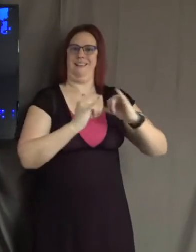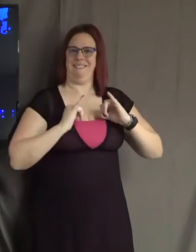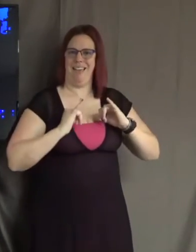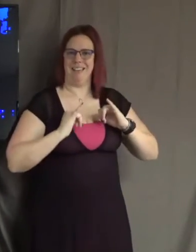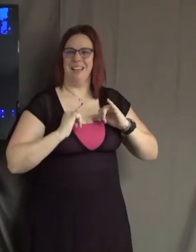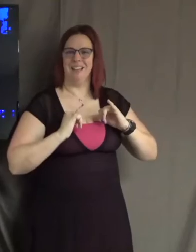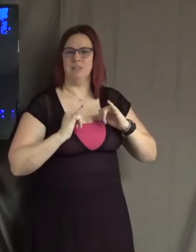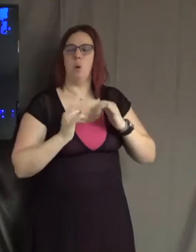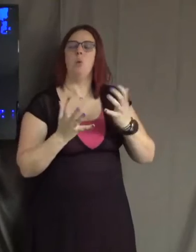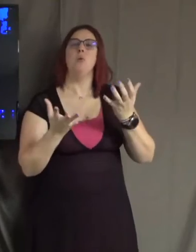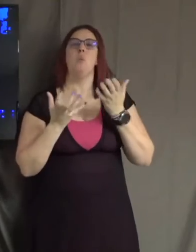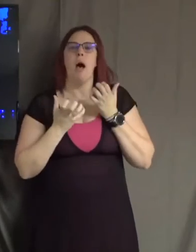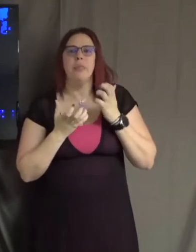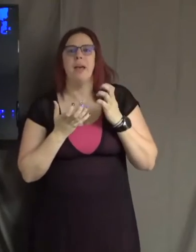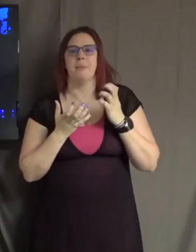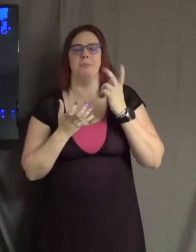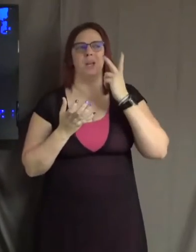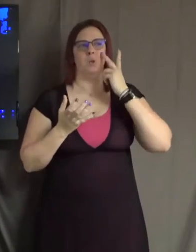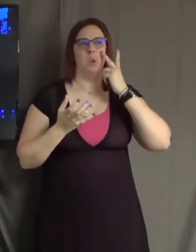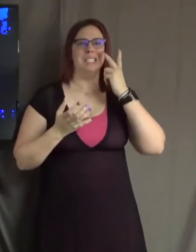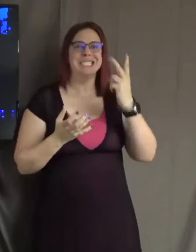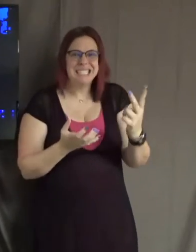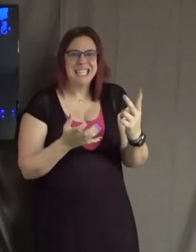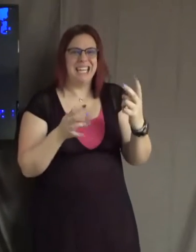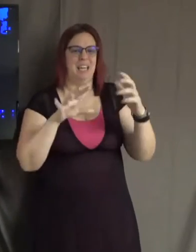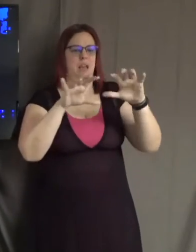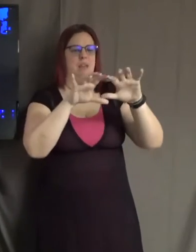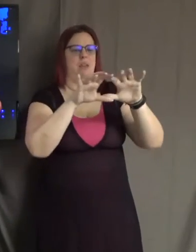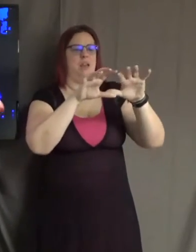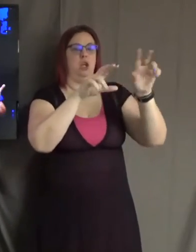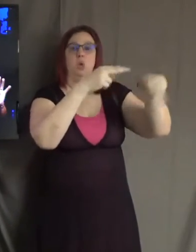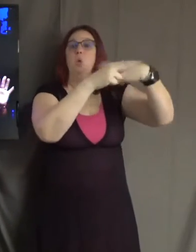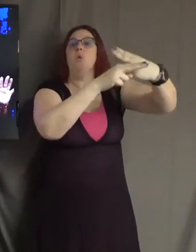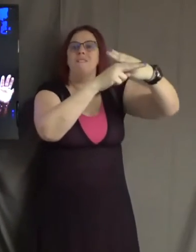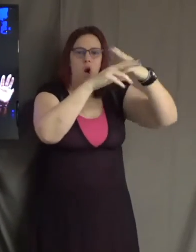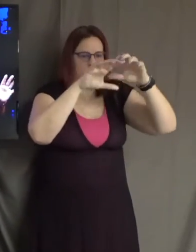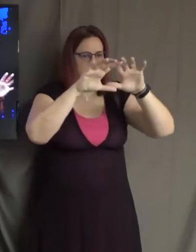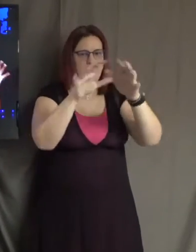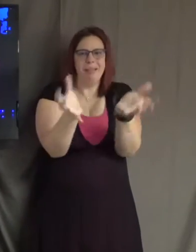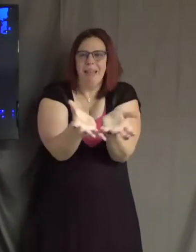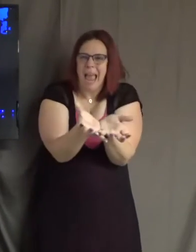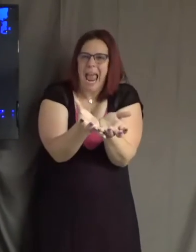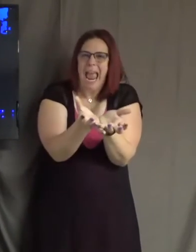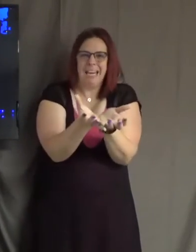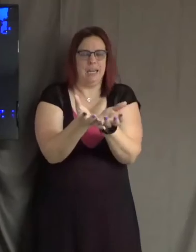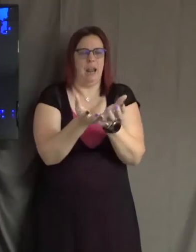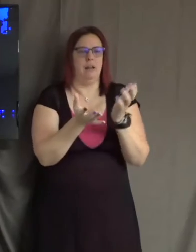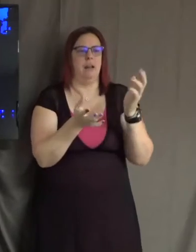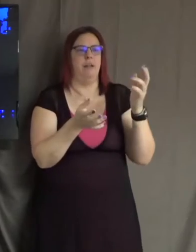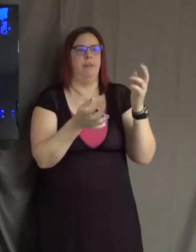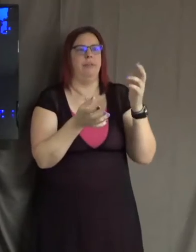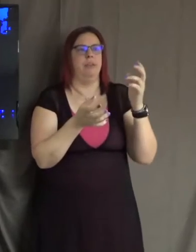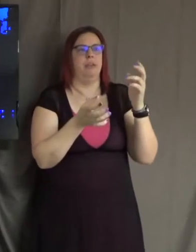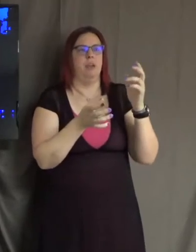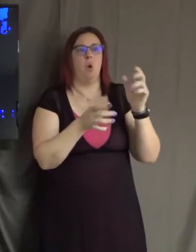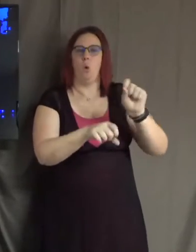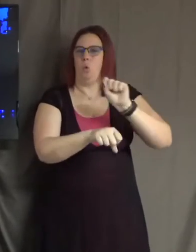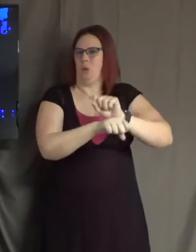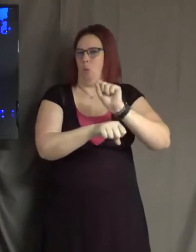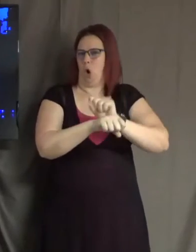and in terms of this beautiful planet, the universe operates in this principle called oneness and diversity. It's